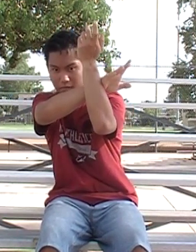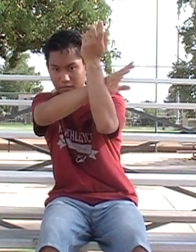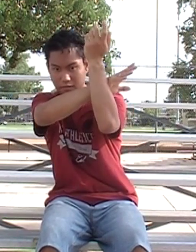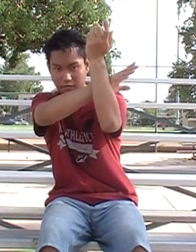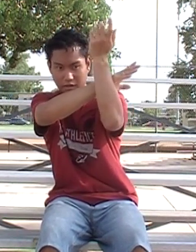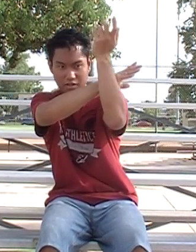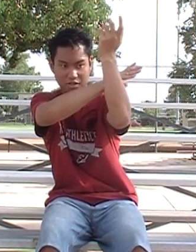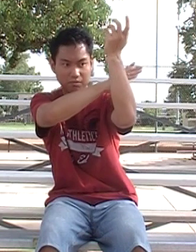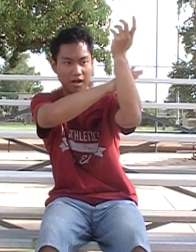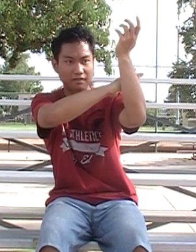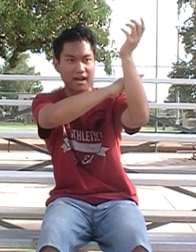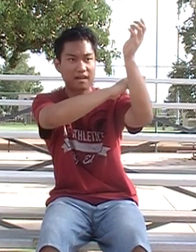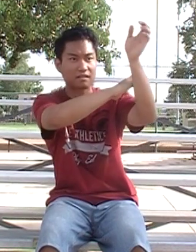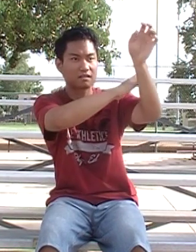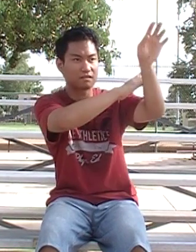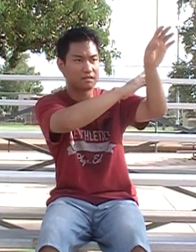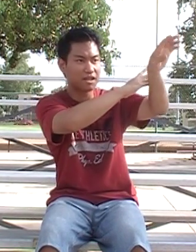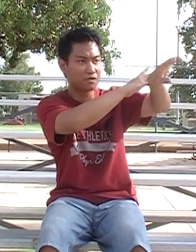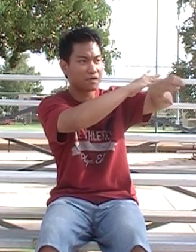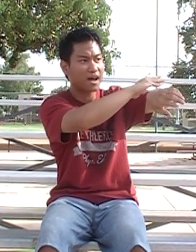You can just block that. Then you grab.